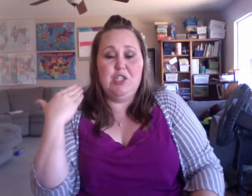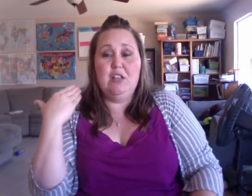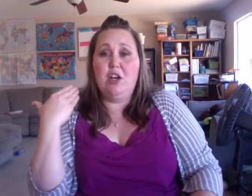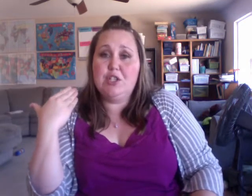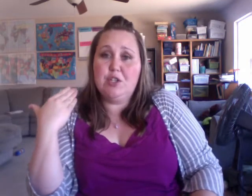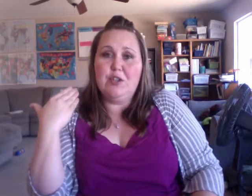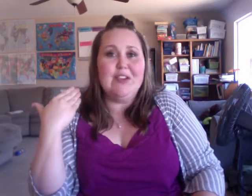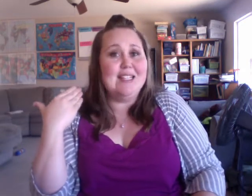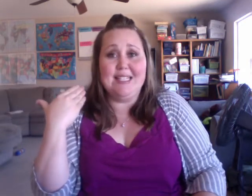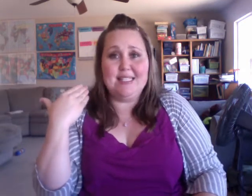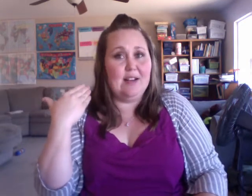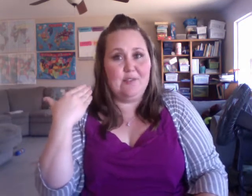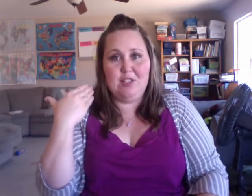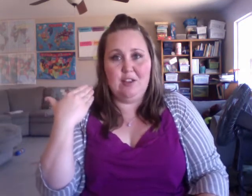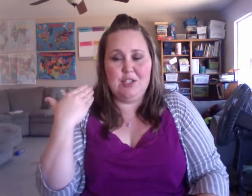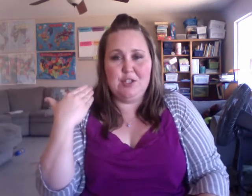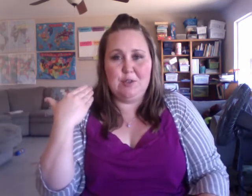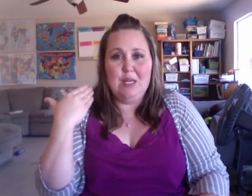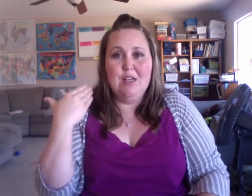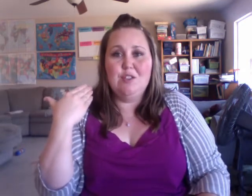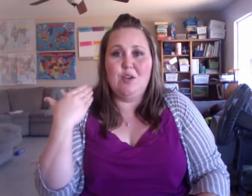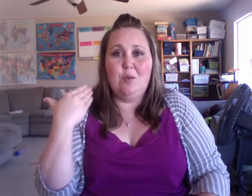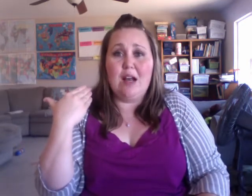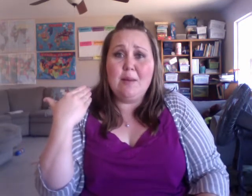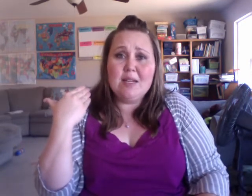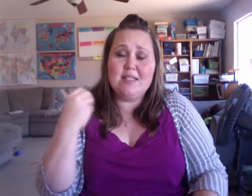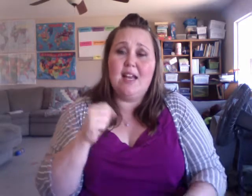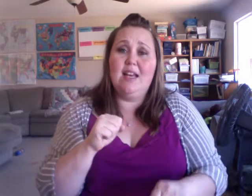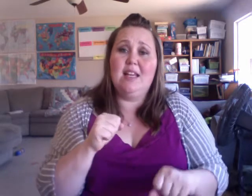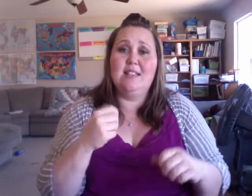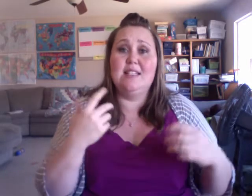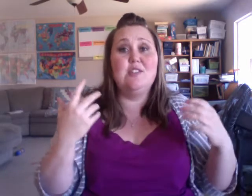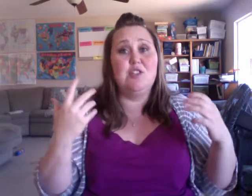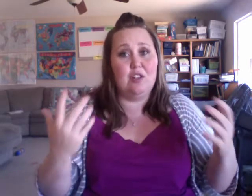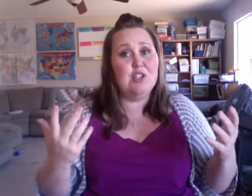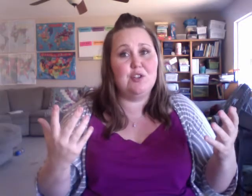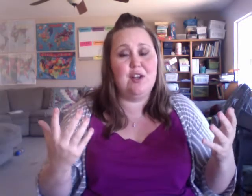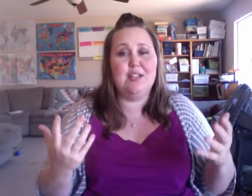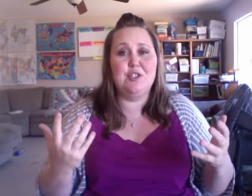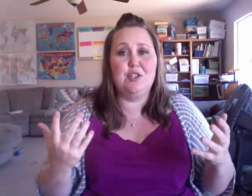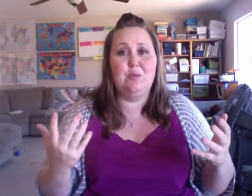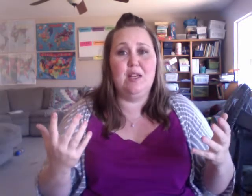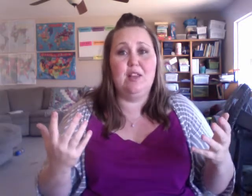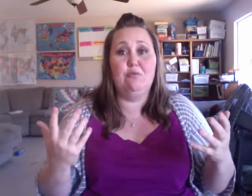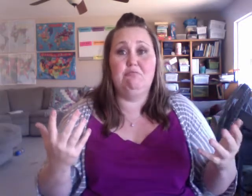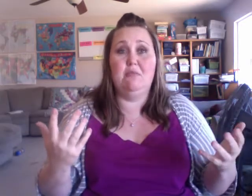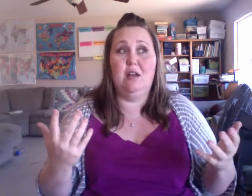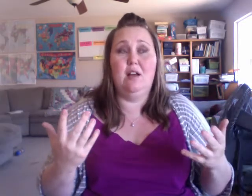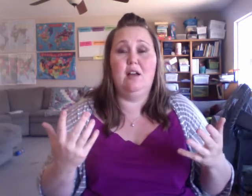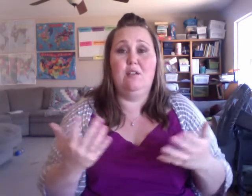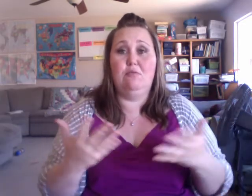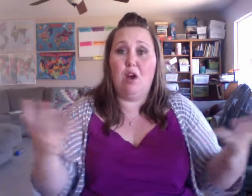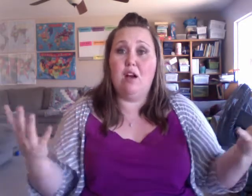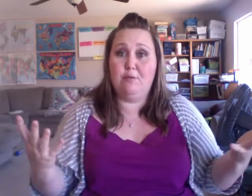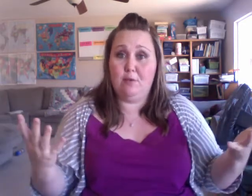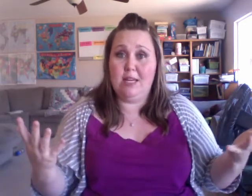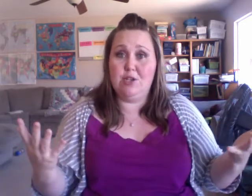geological there isn't a sign for geological. So what I'm going to sign is since geological has to do with rock formations